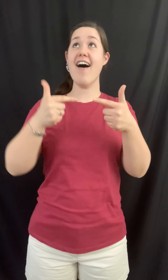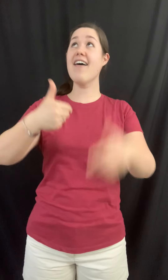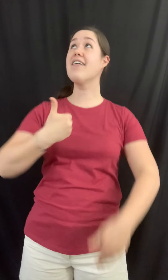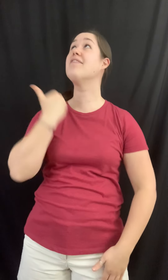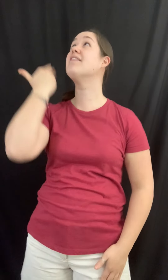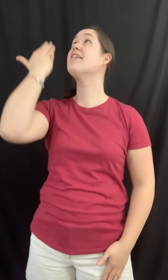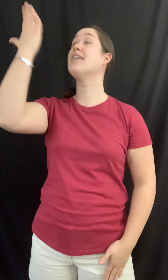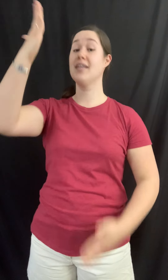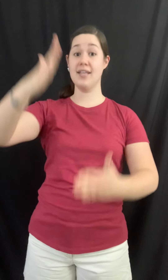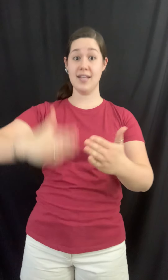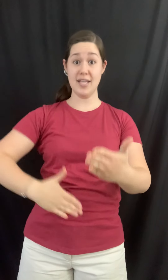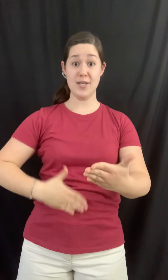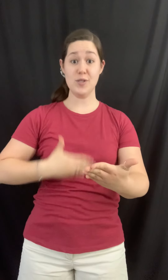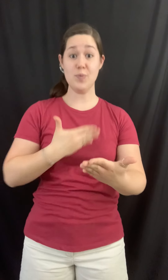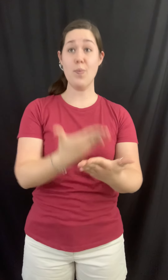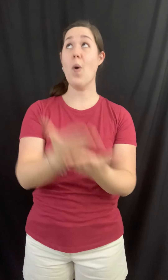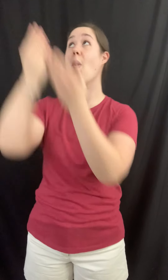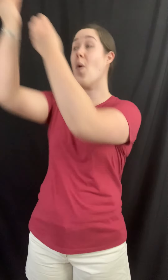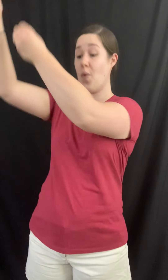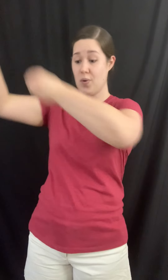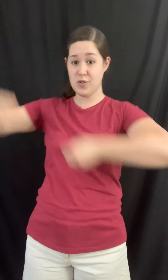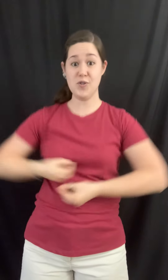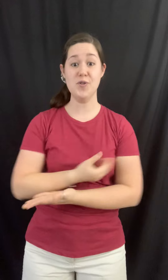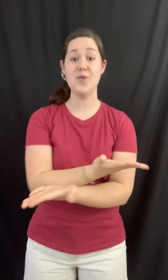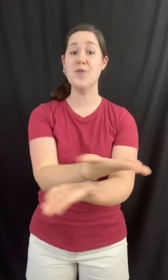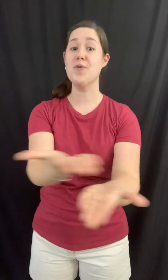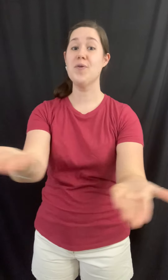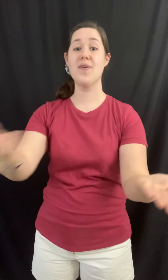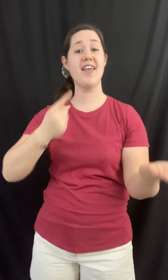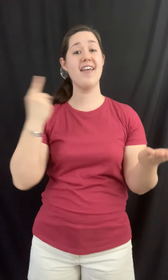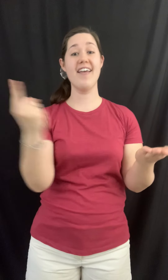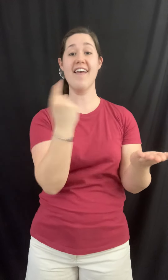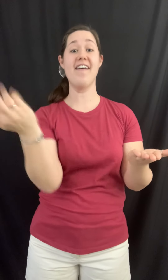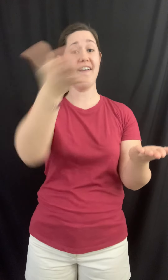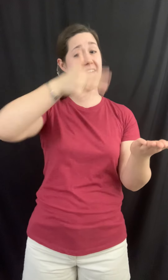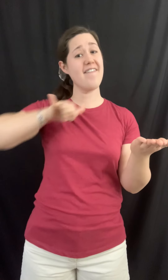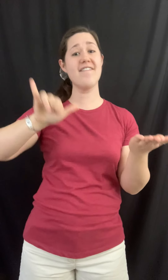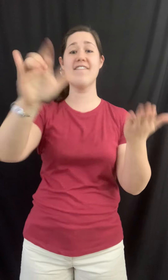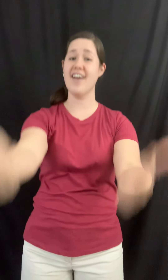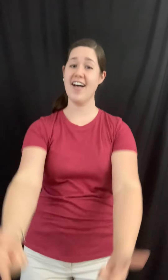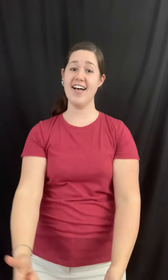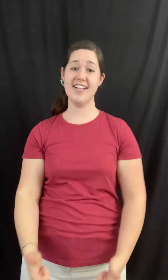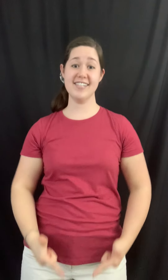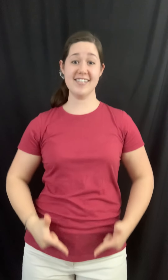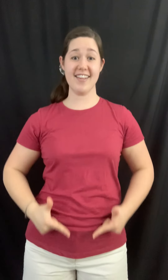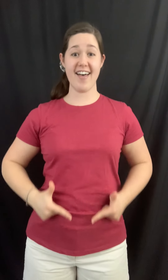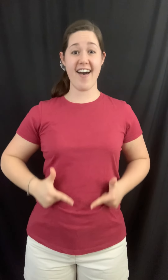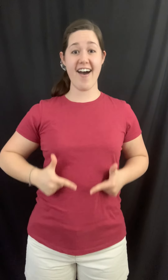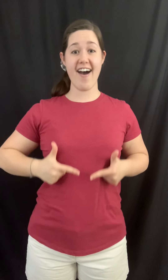He is born to give us life.